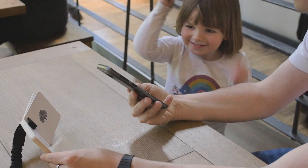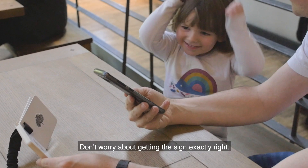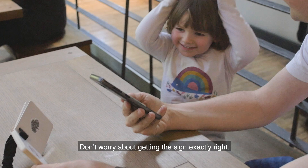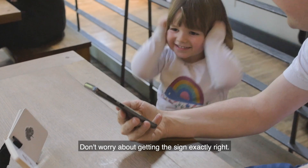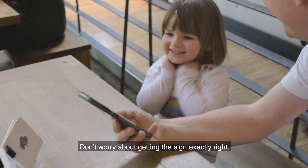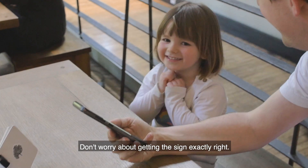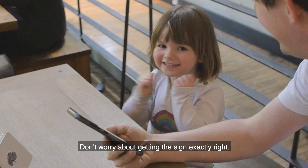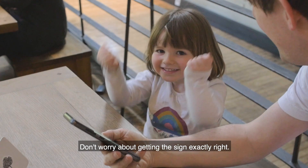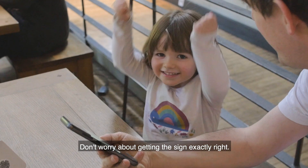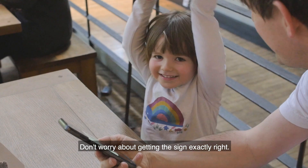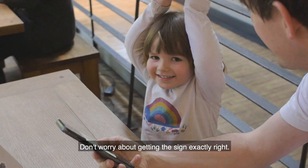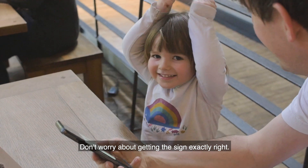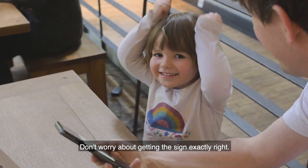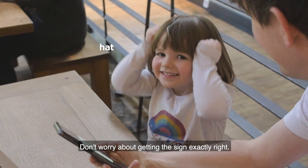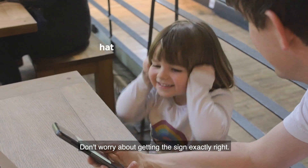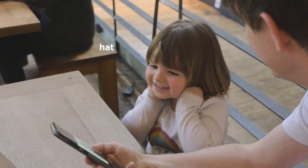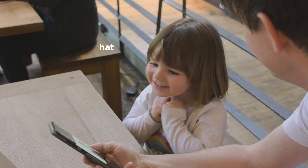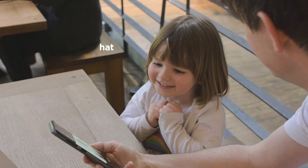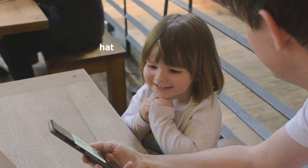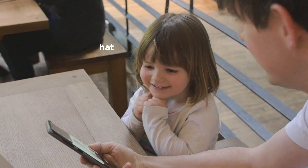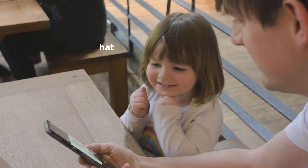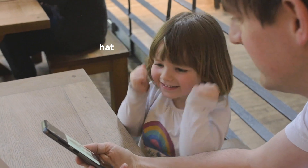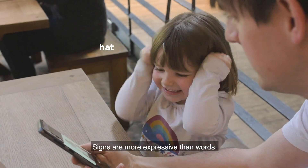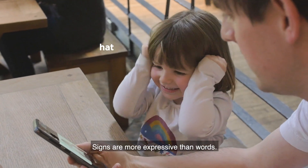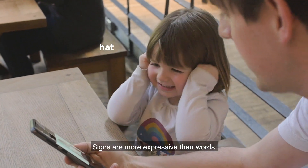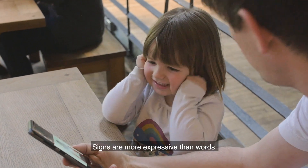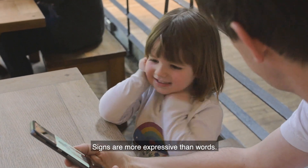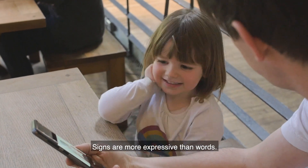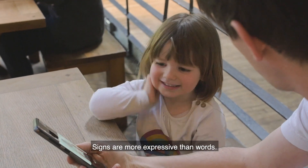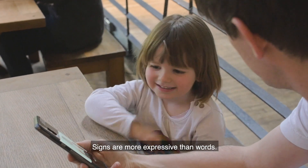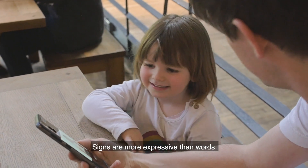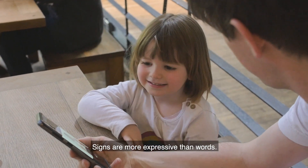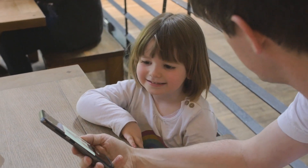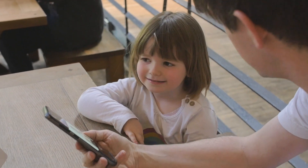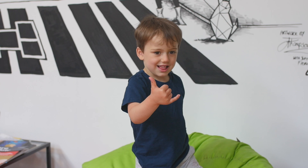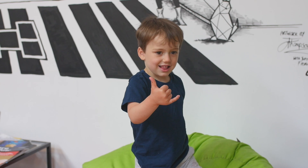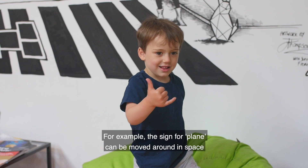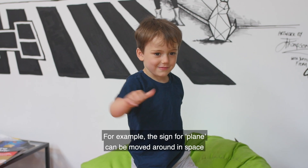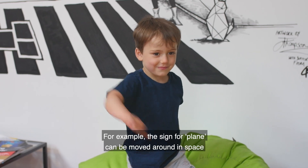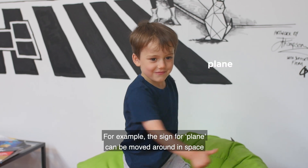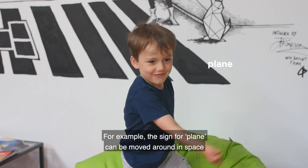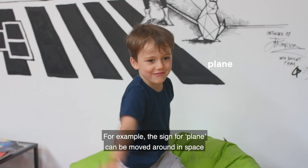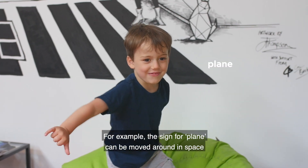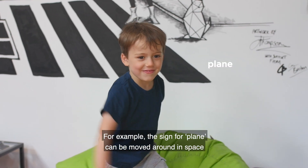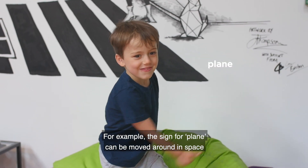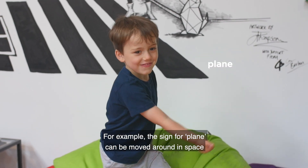Don't worry about getting the sign exactly right. Signs are more expressive than words. For example, the sign for plane